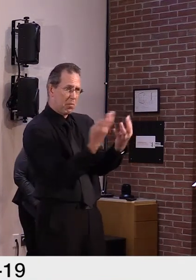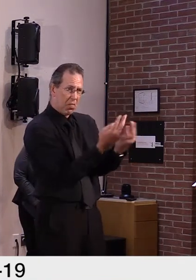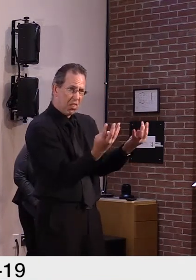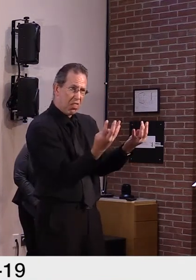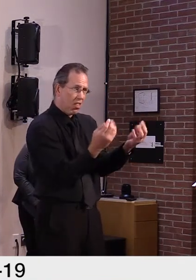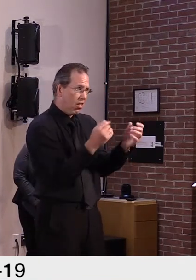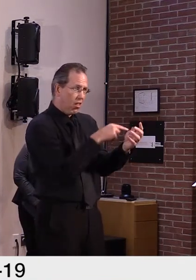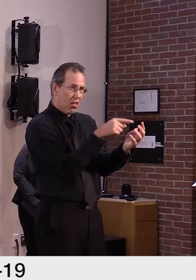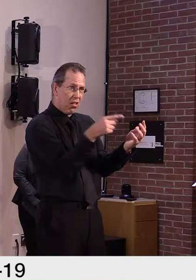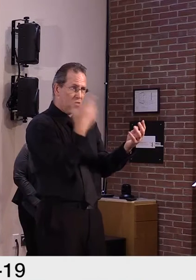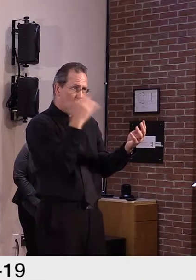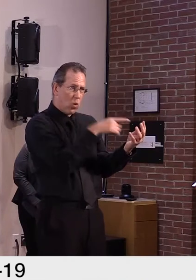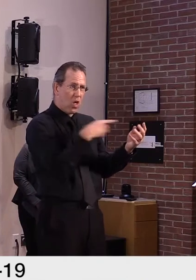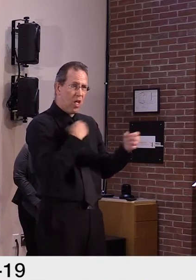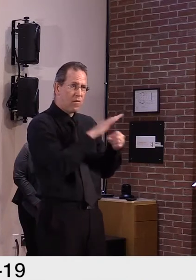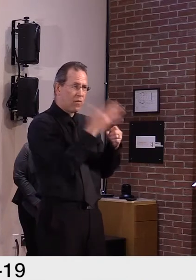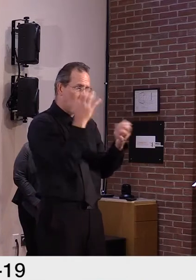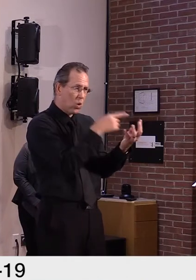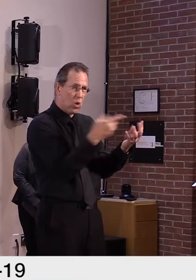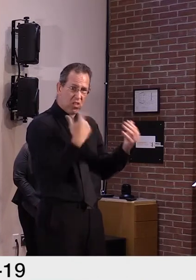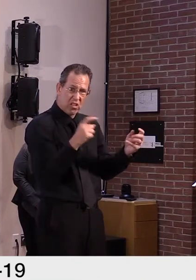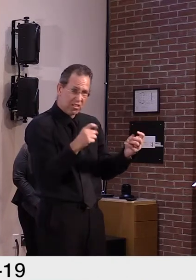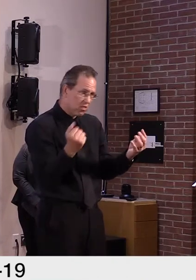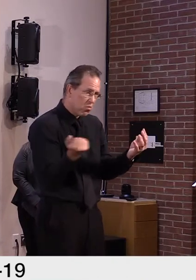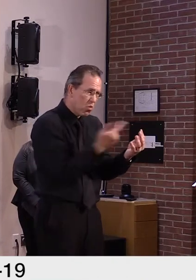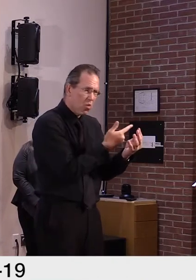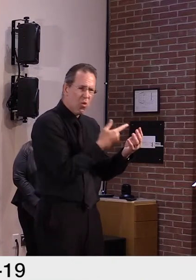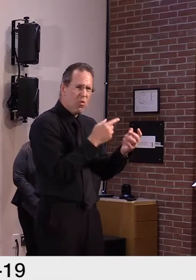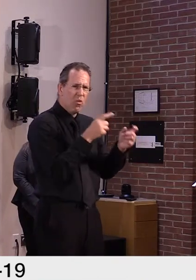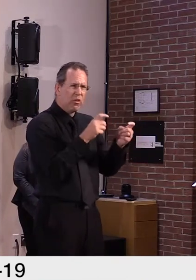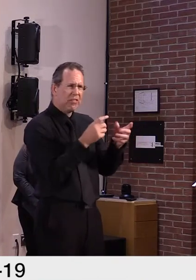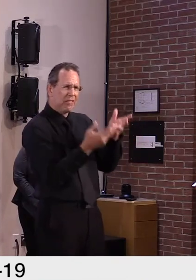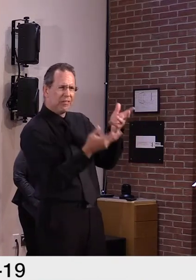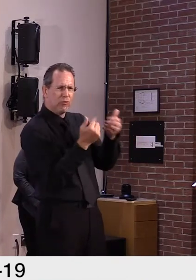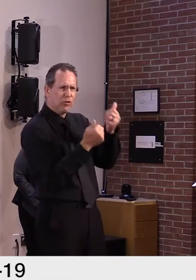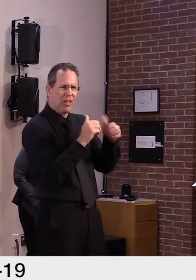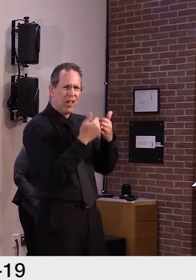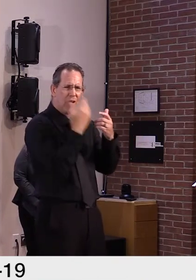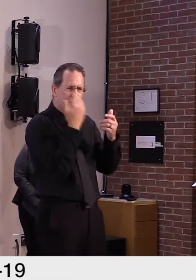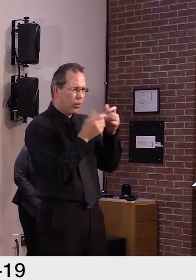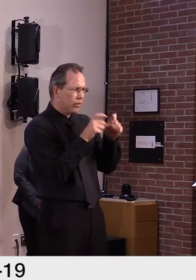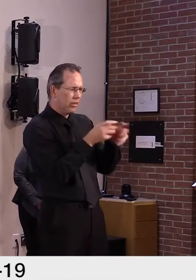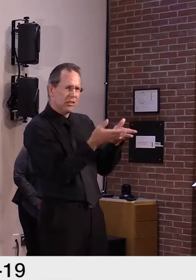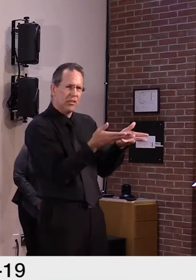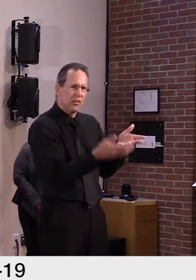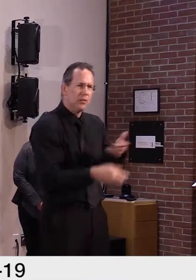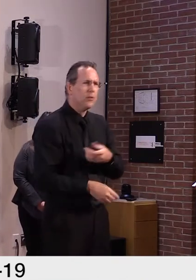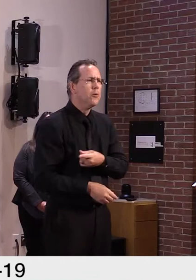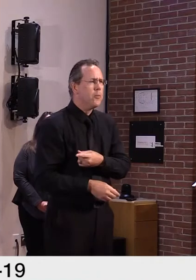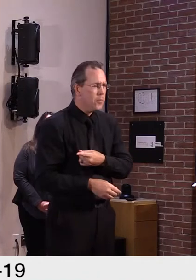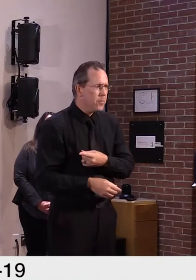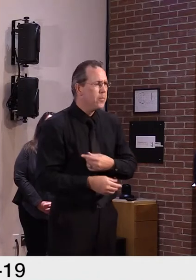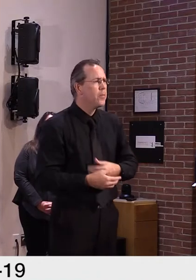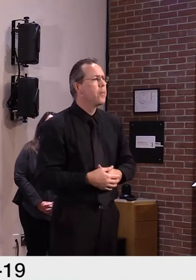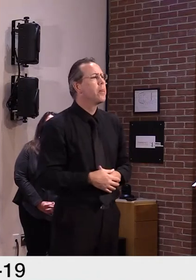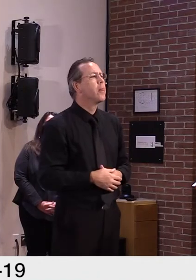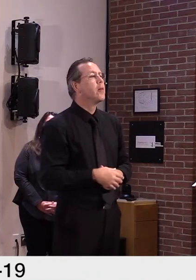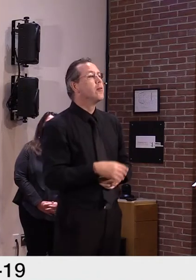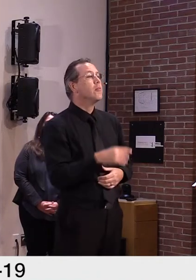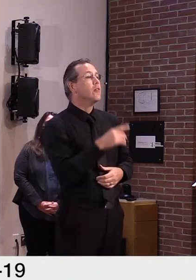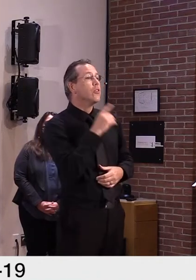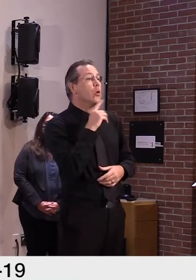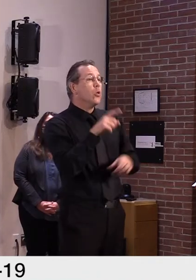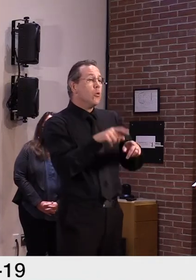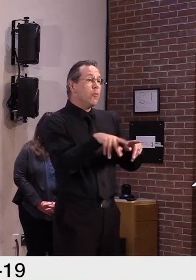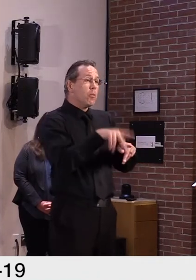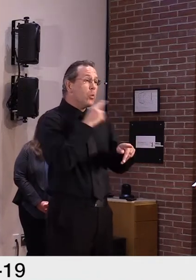they've been in contact with someone with COVID. And early on in the pandemic, about 10